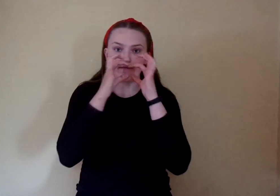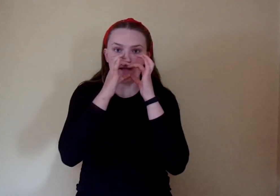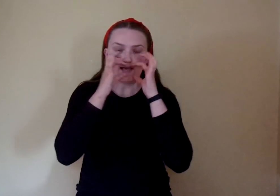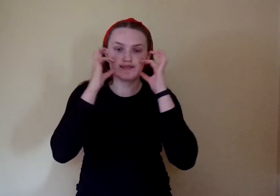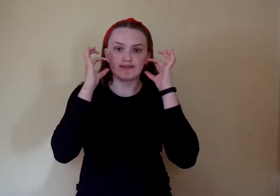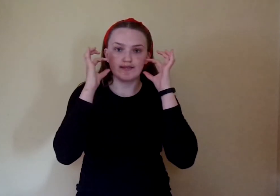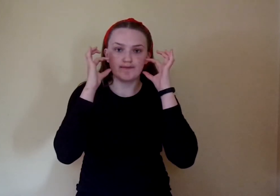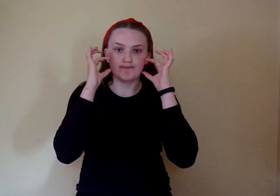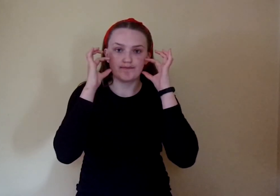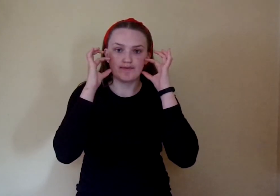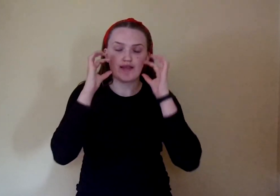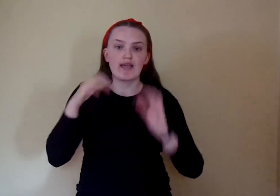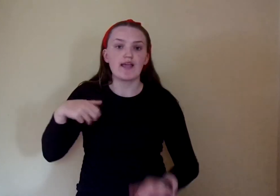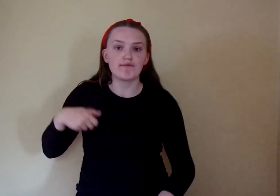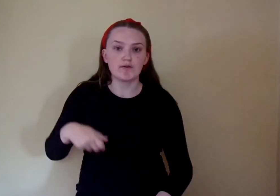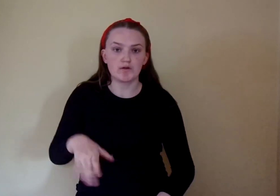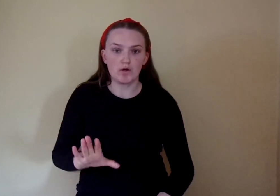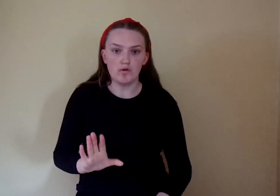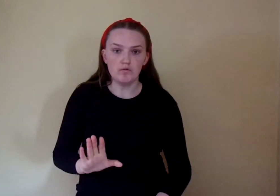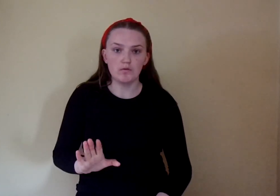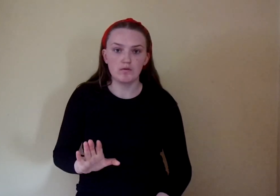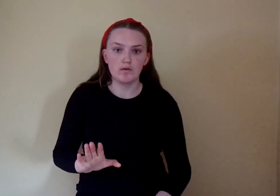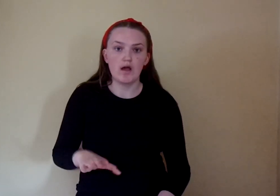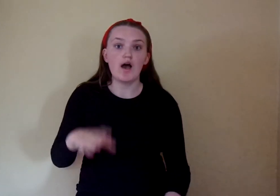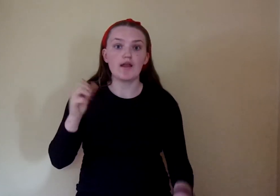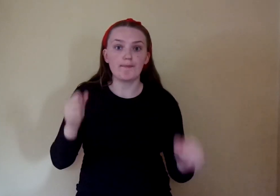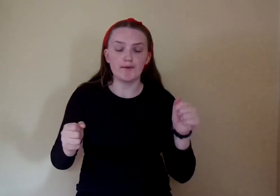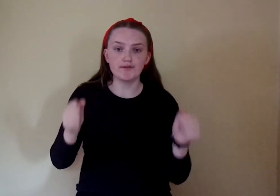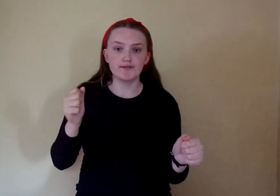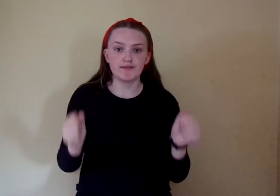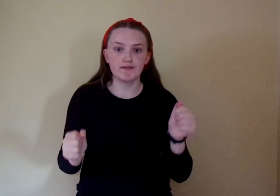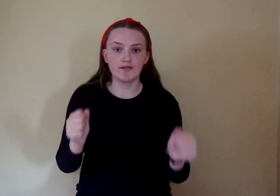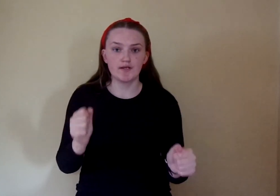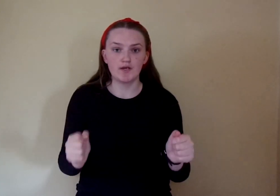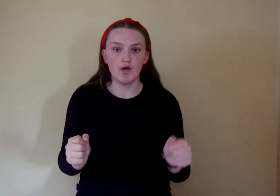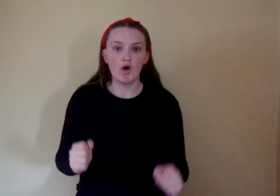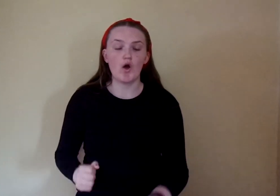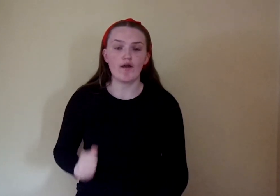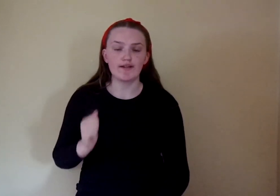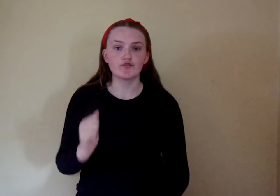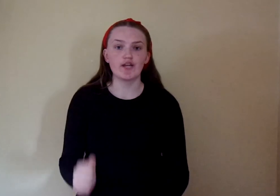mask if you go on a bus or on a train.